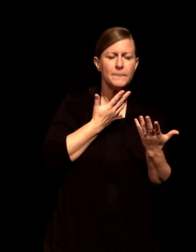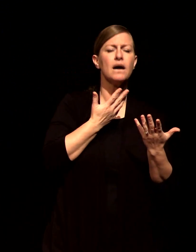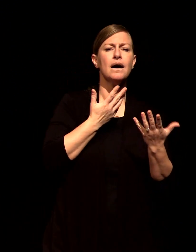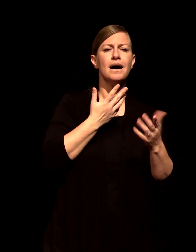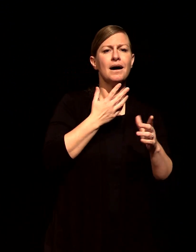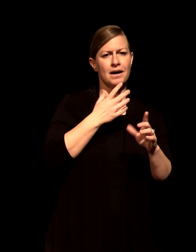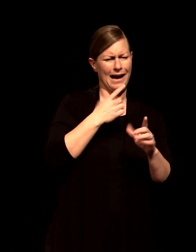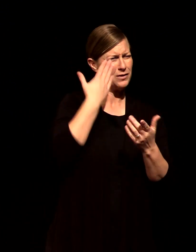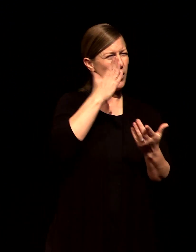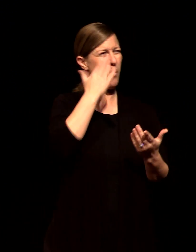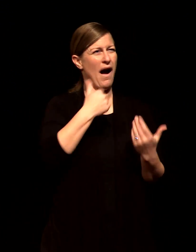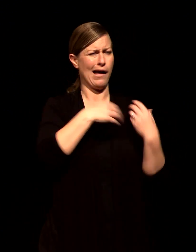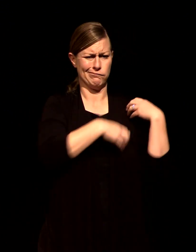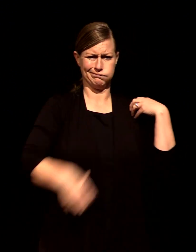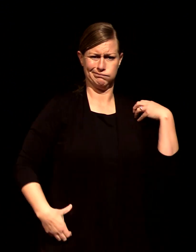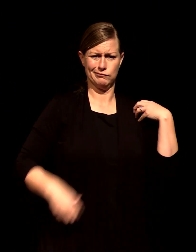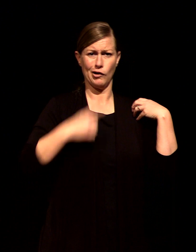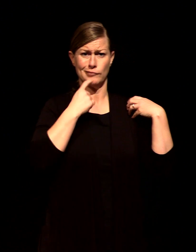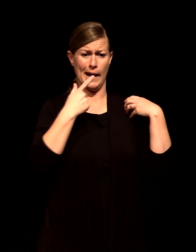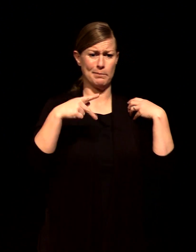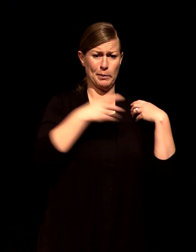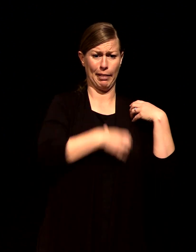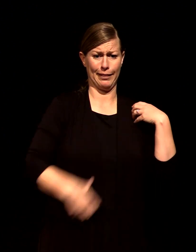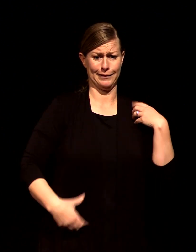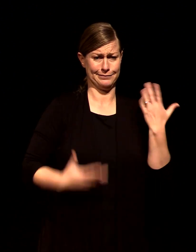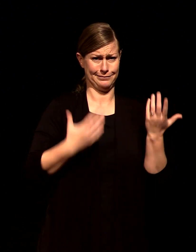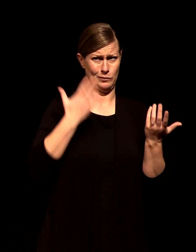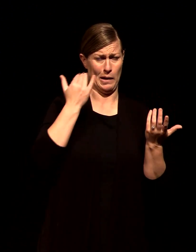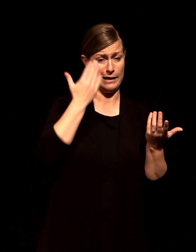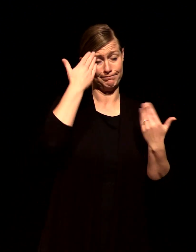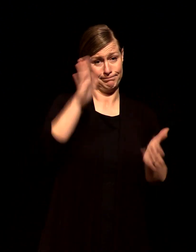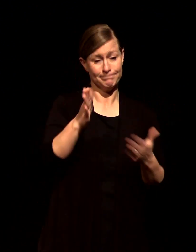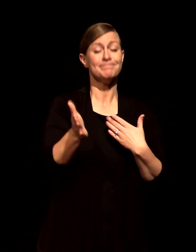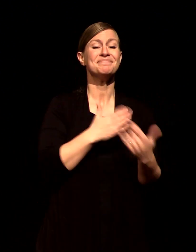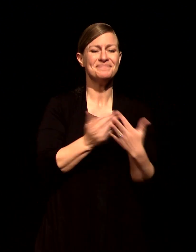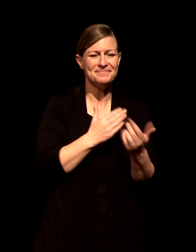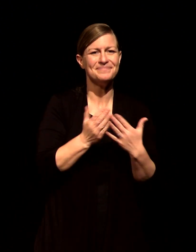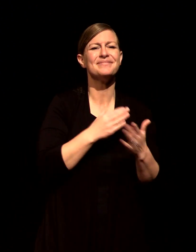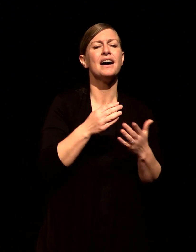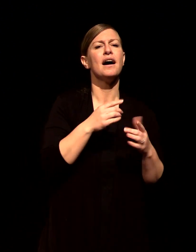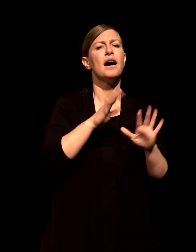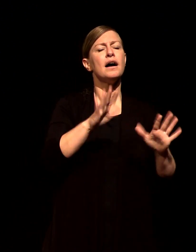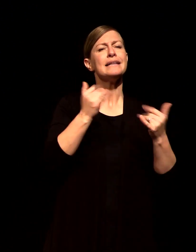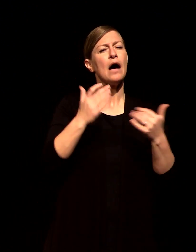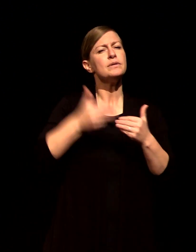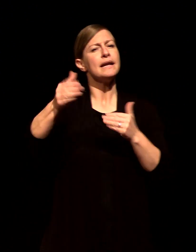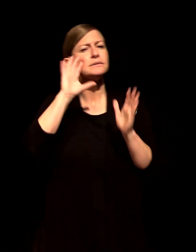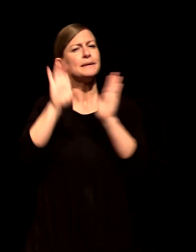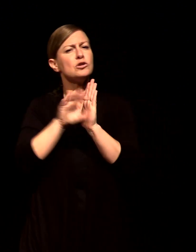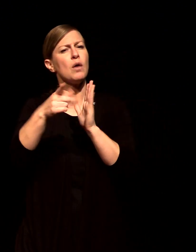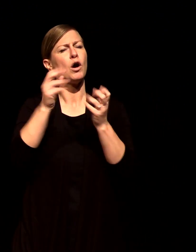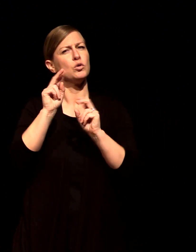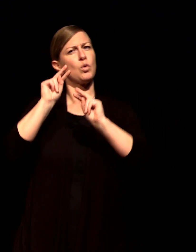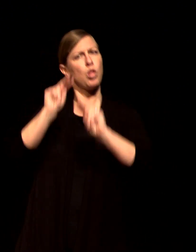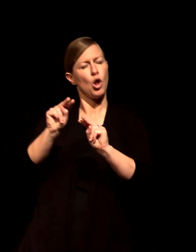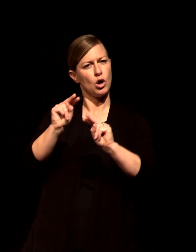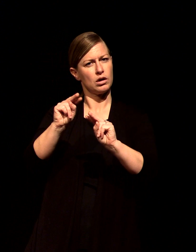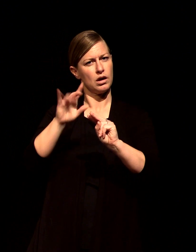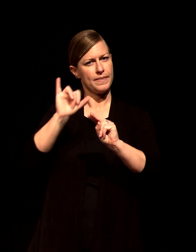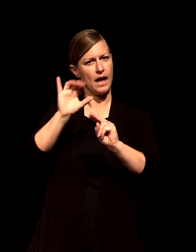that next layer as you have this mental image of Jesus I don't want you to think about appearance I want you to think about